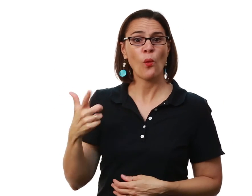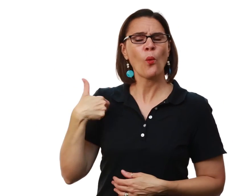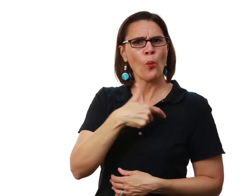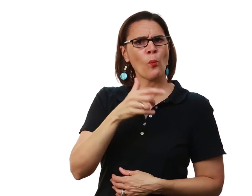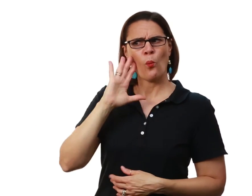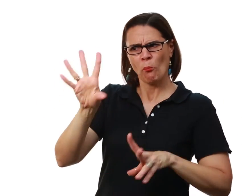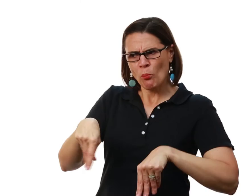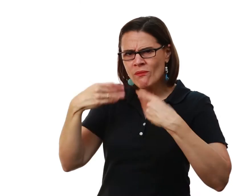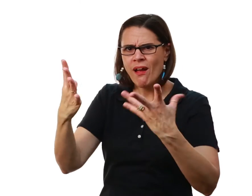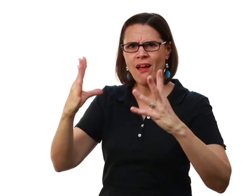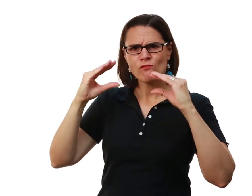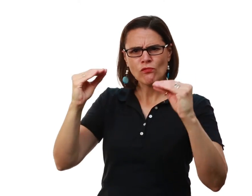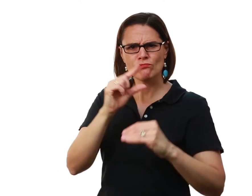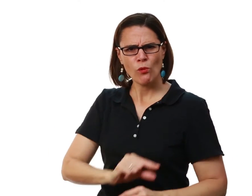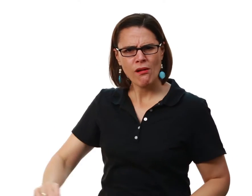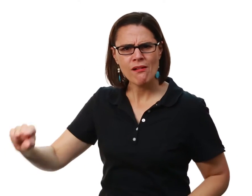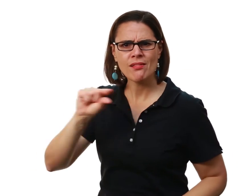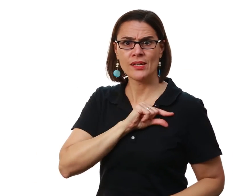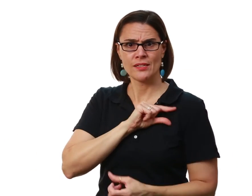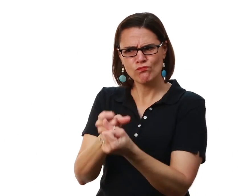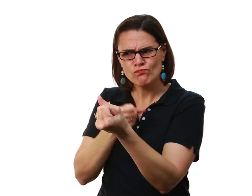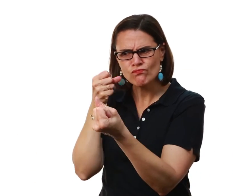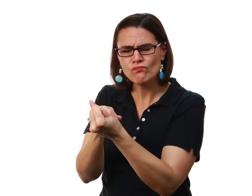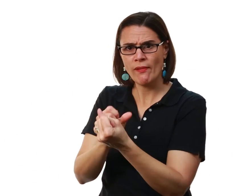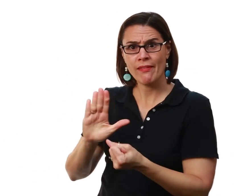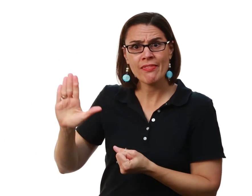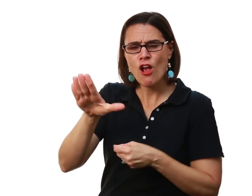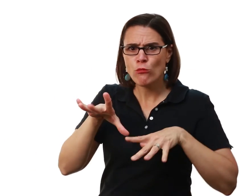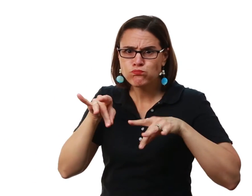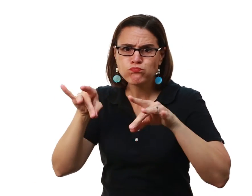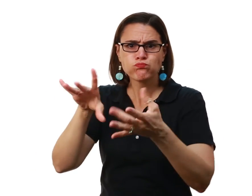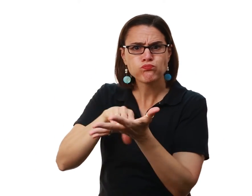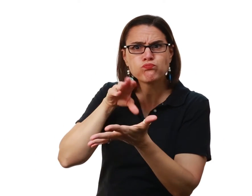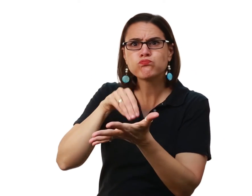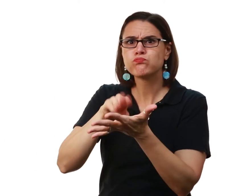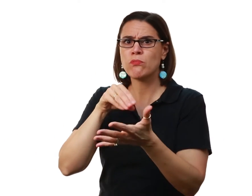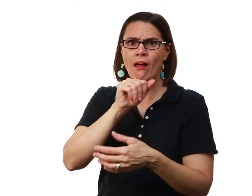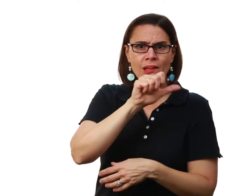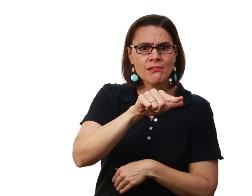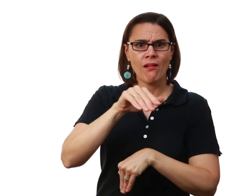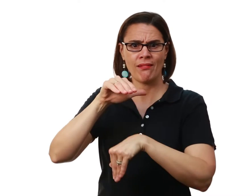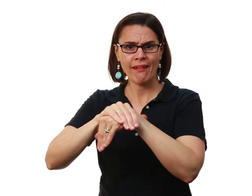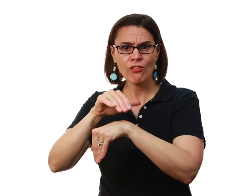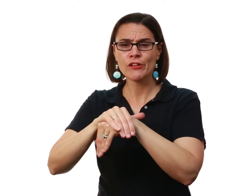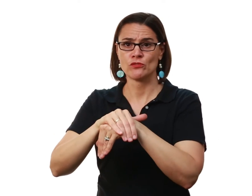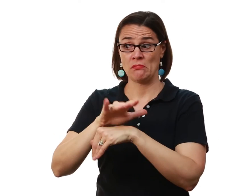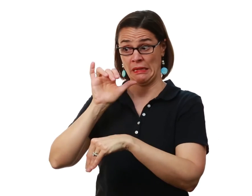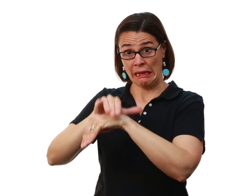We are going to provide them quality instruction We are going to support their acquisition and their learning of both ASL and English And